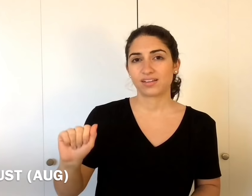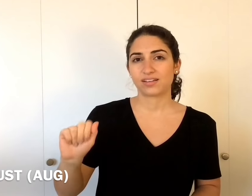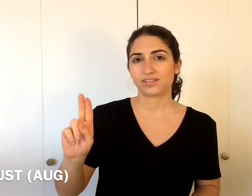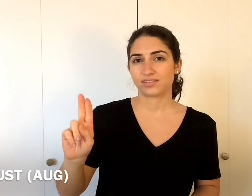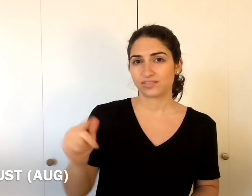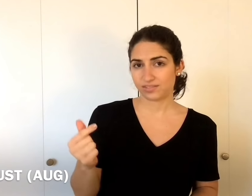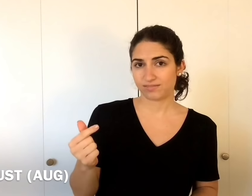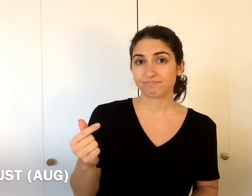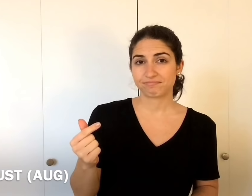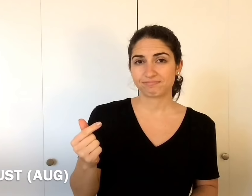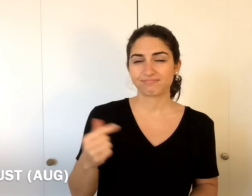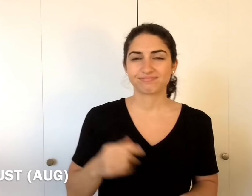August.